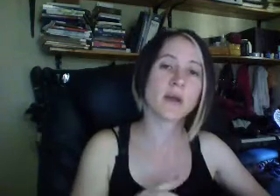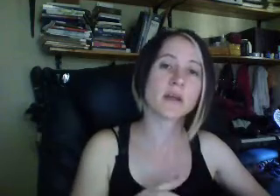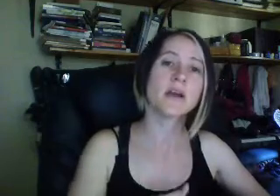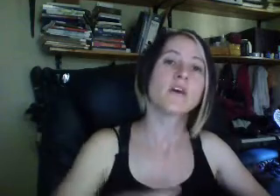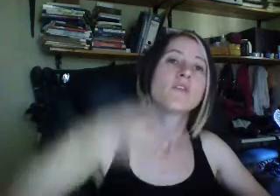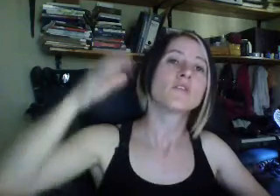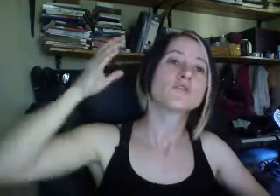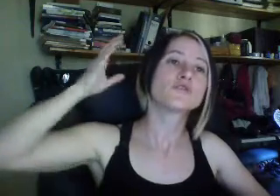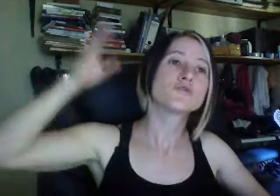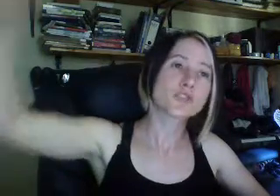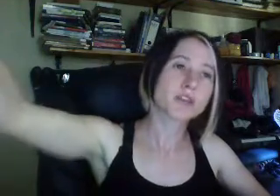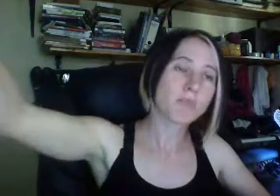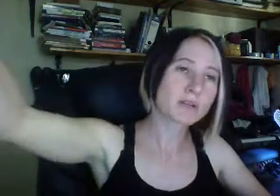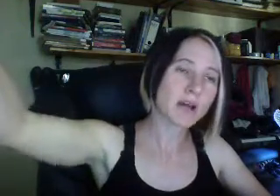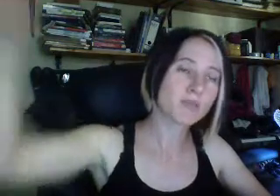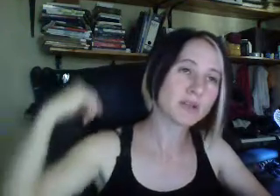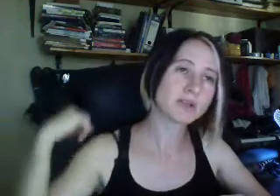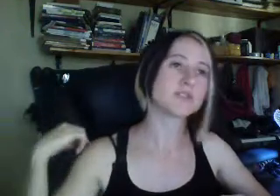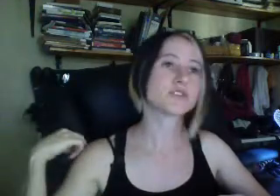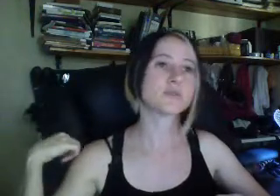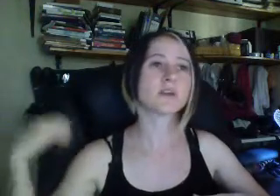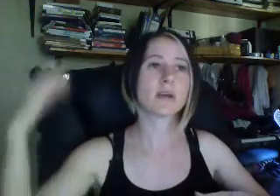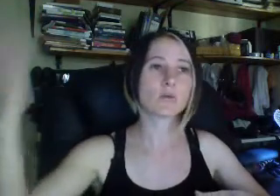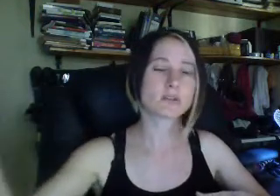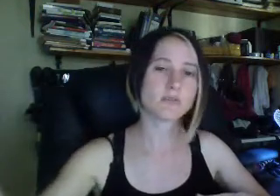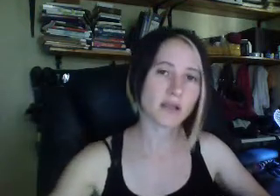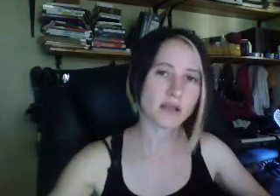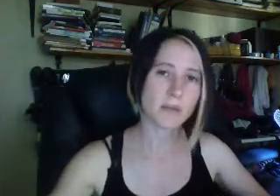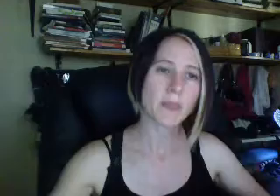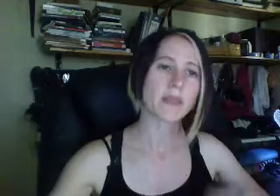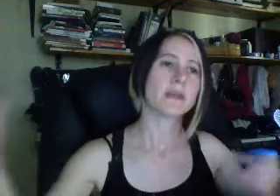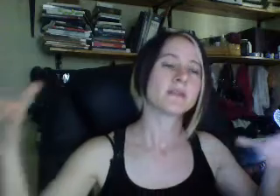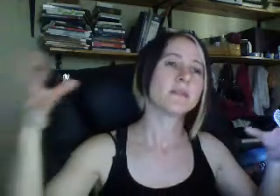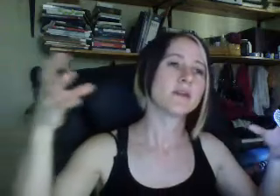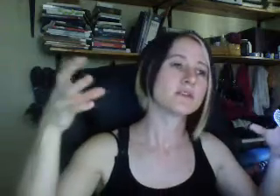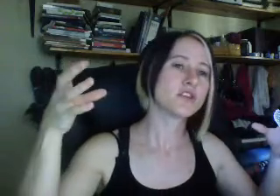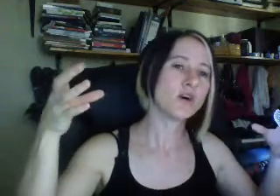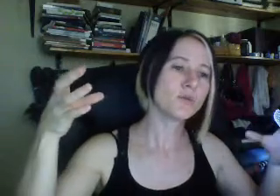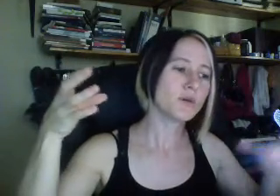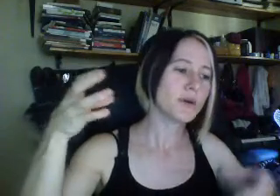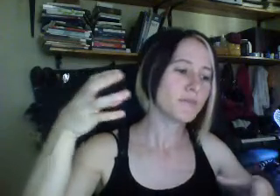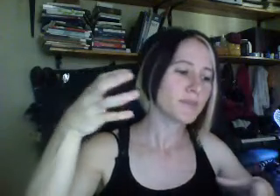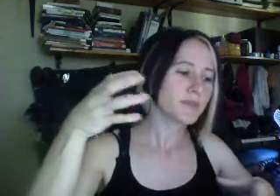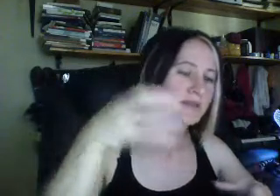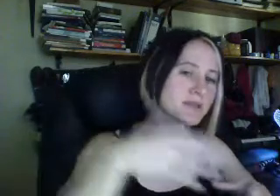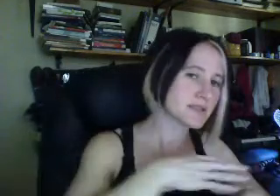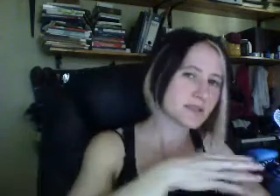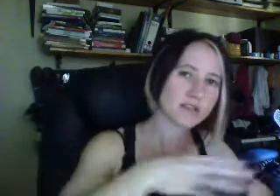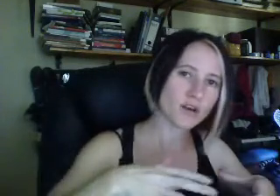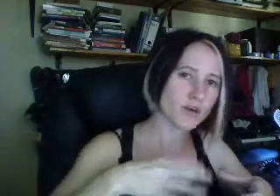way so that a multi-billion industry can make all its money. There is no, you know,